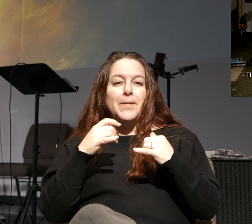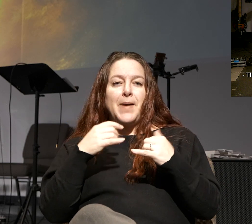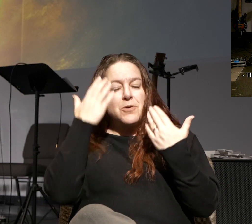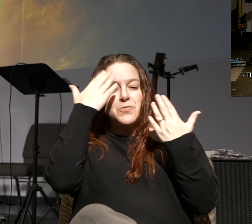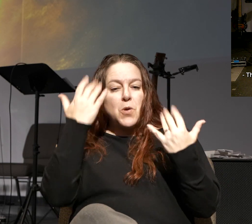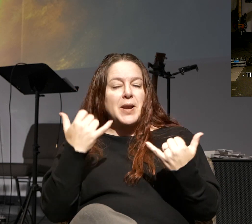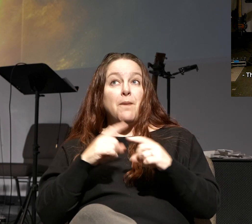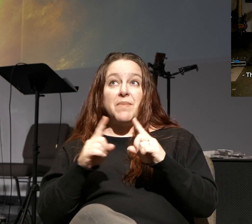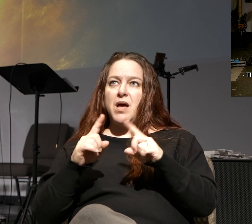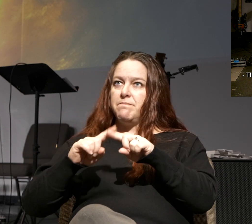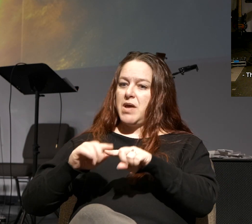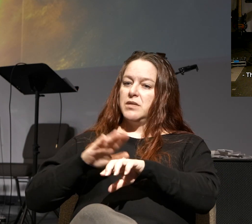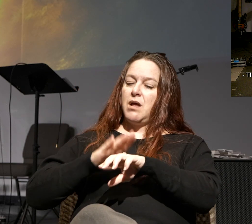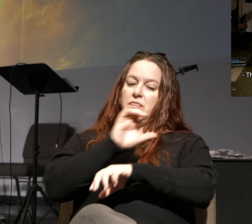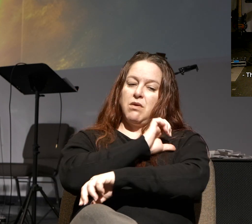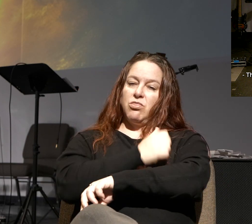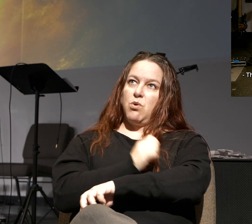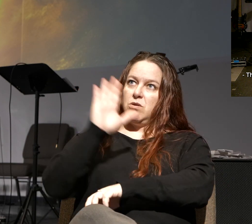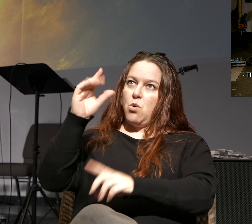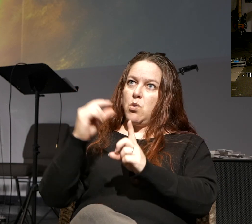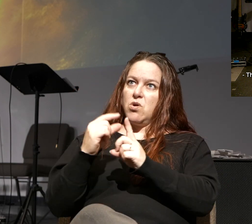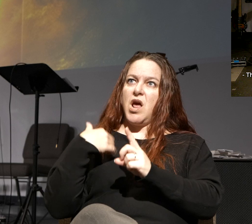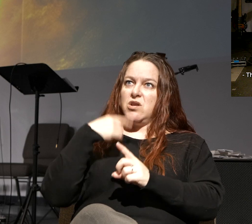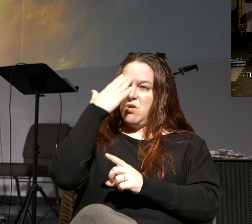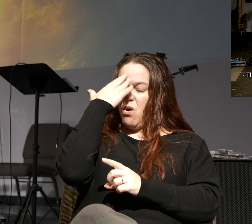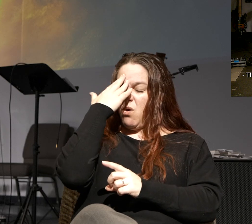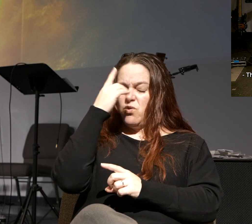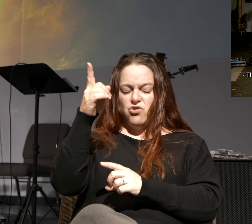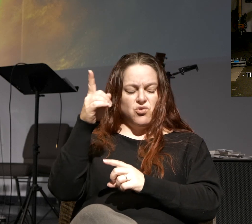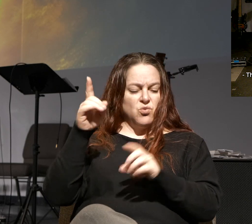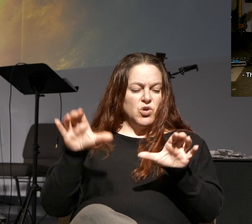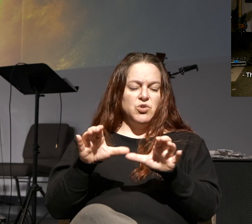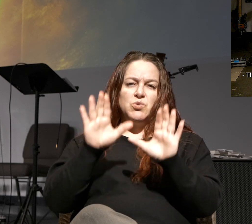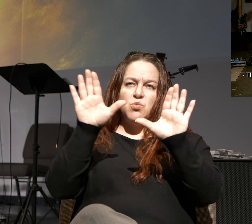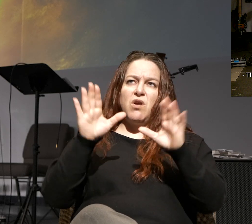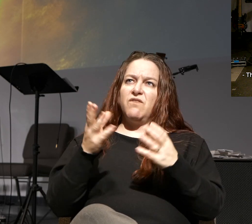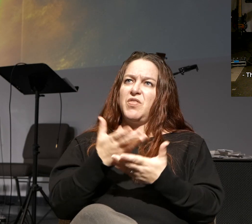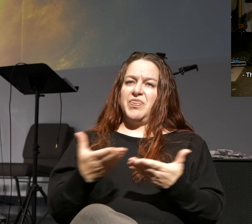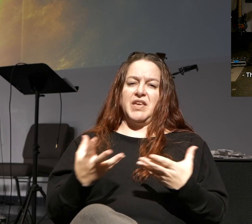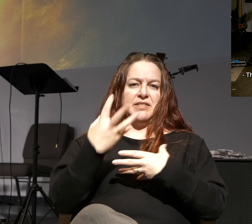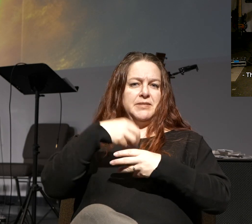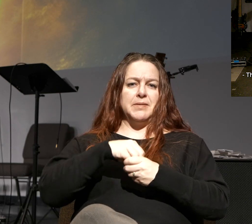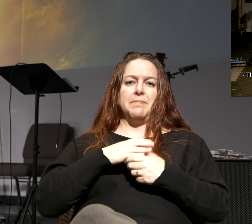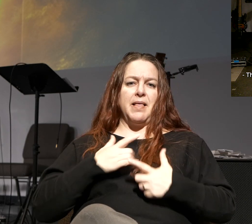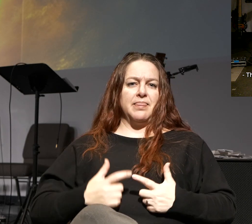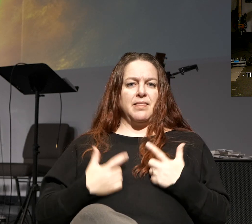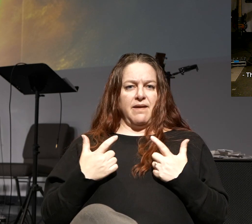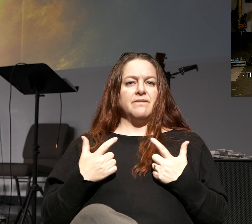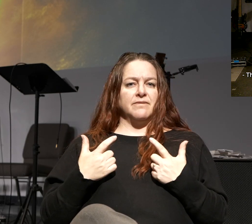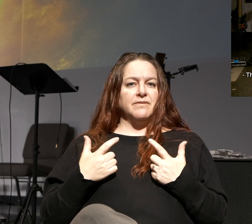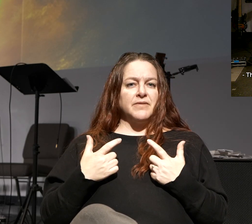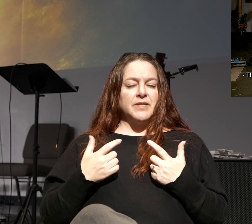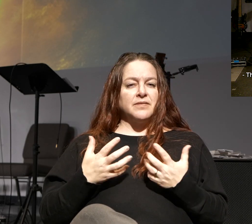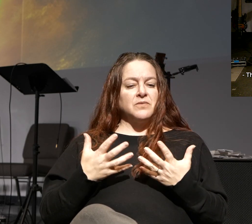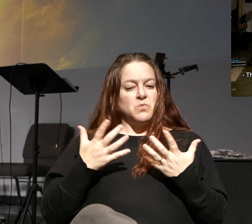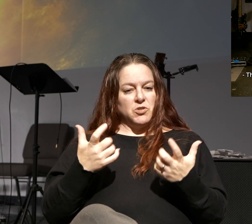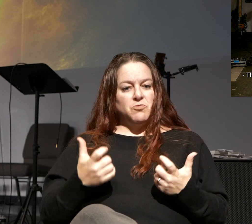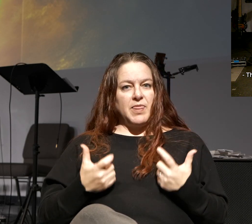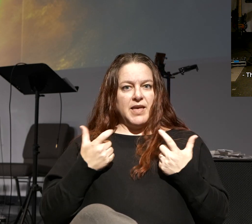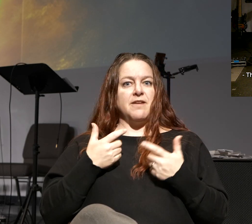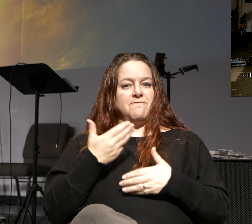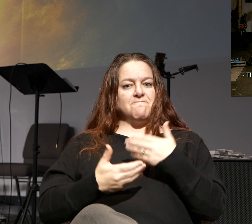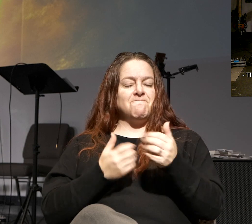based on the authority of your Word, you're up to some really, really good things in my life. And I'm going to live in the reality of that. And so,